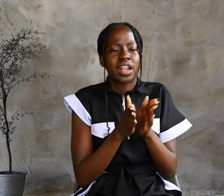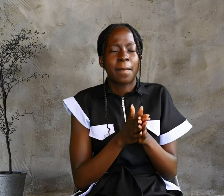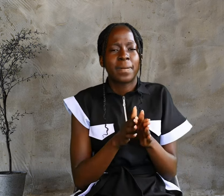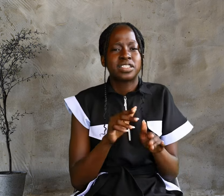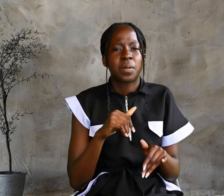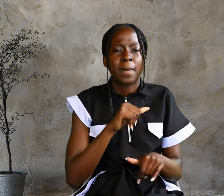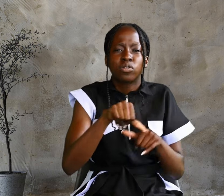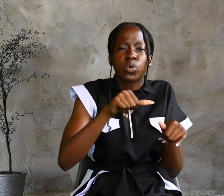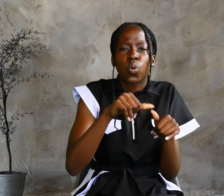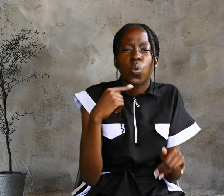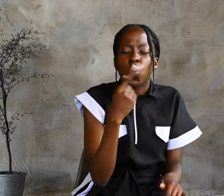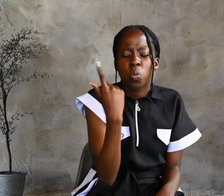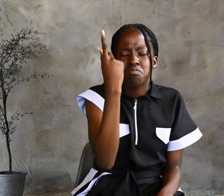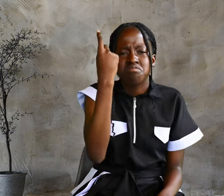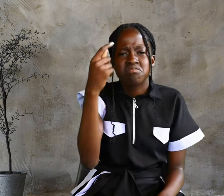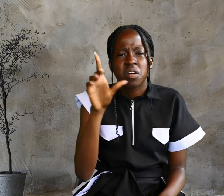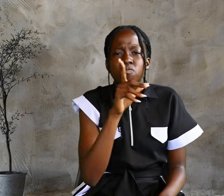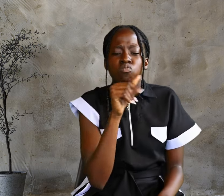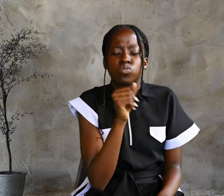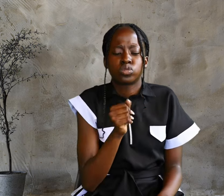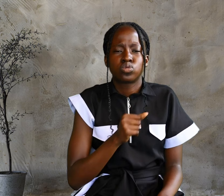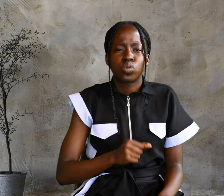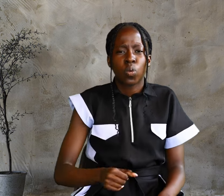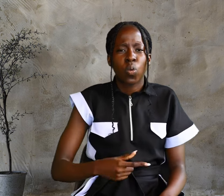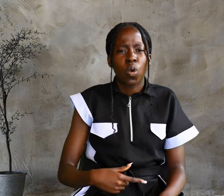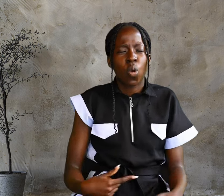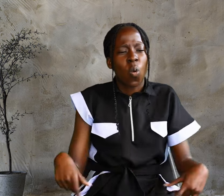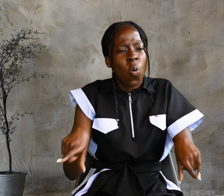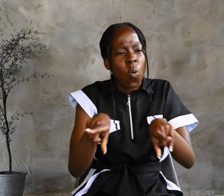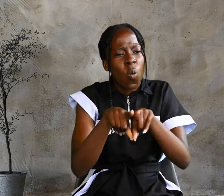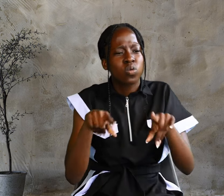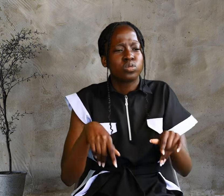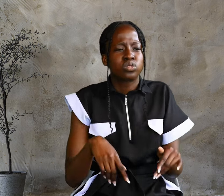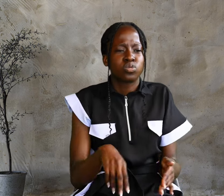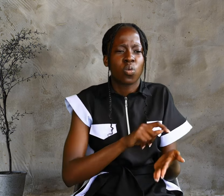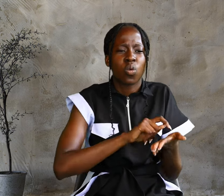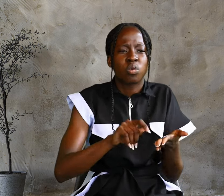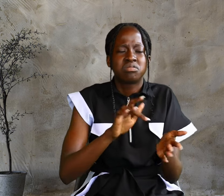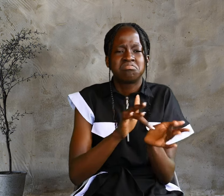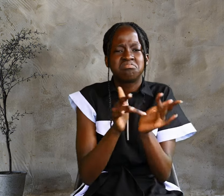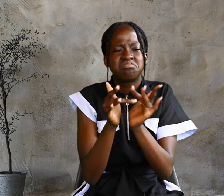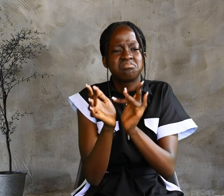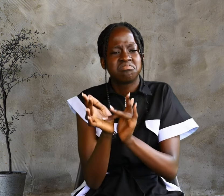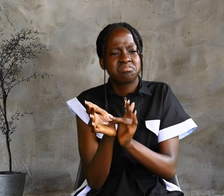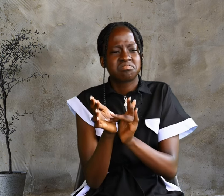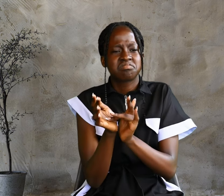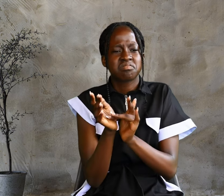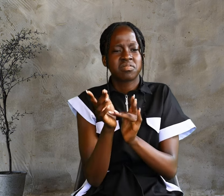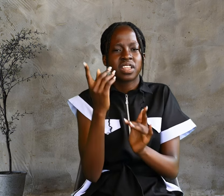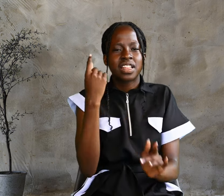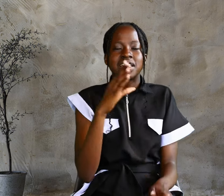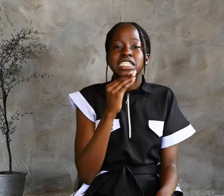wrote, Jesus of Nazareth, the son of Joseph.